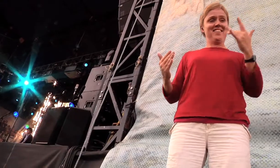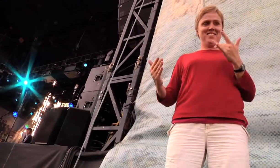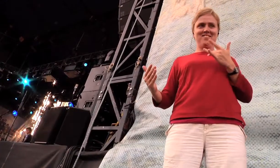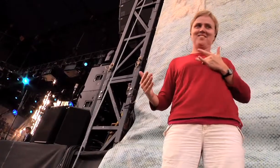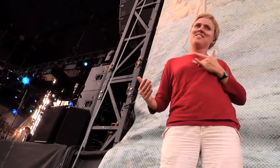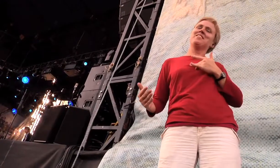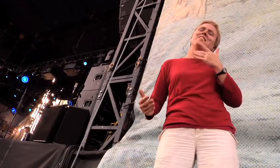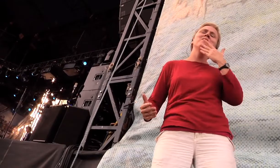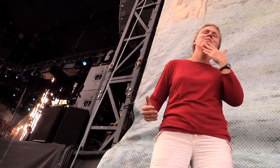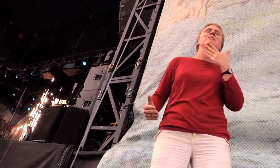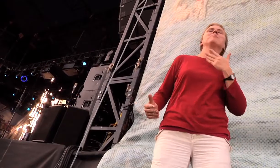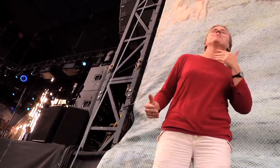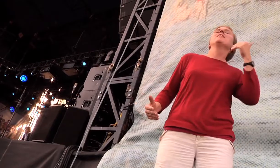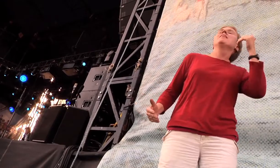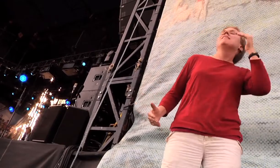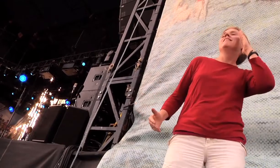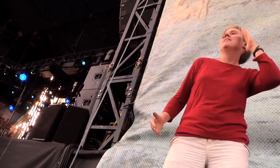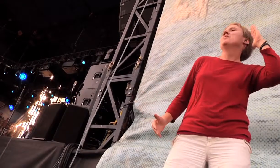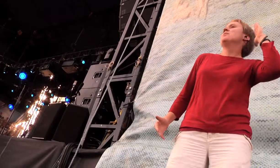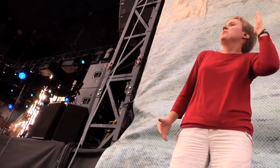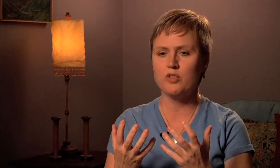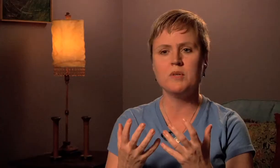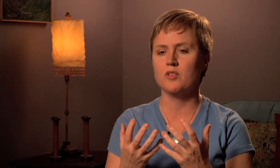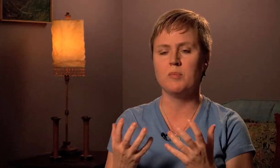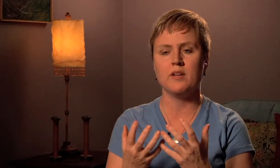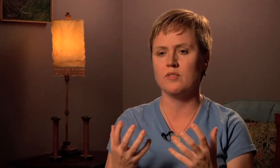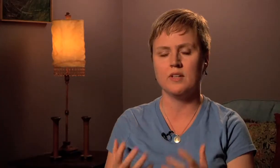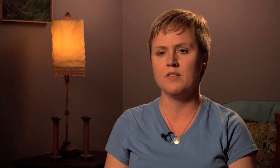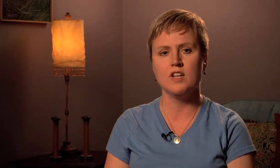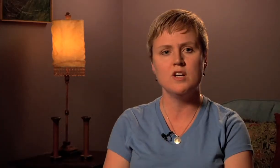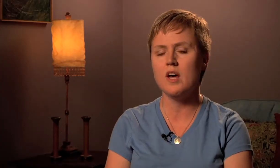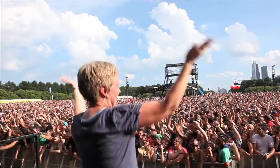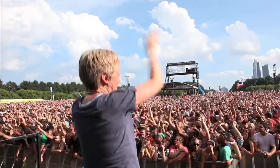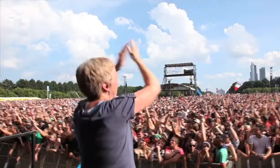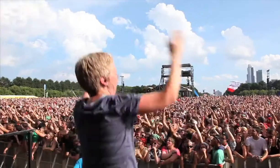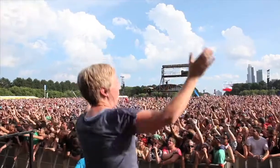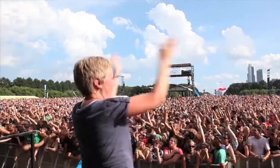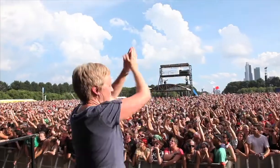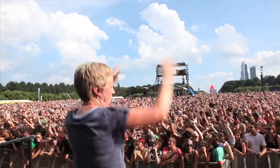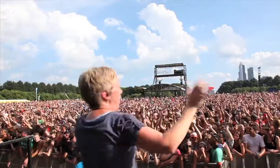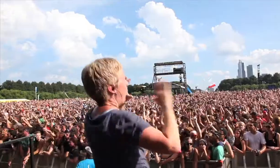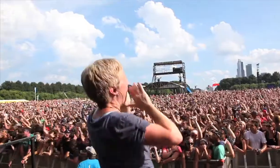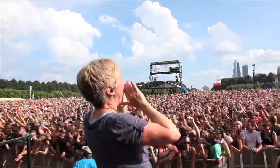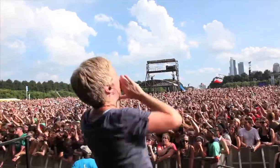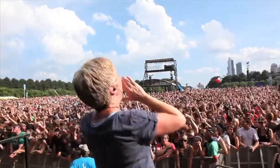It makes me happy. It makes me feel completely alive. It puts me in a space that nothing else I do in my life puts me in.